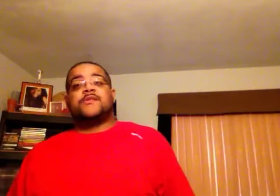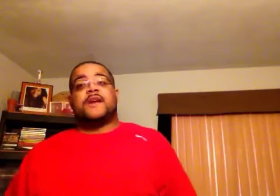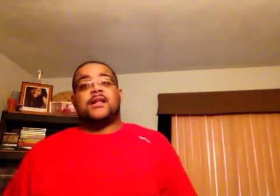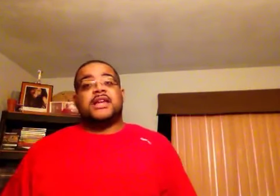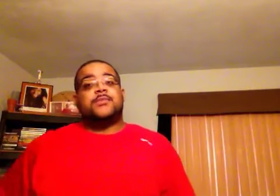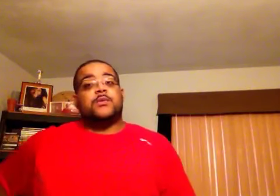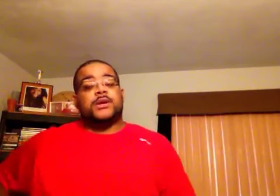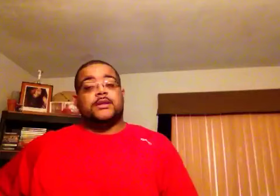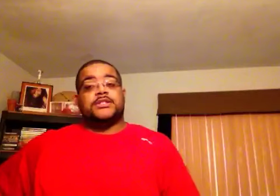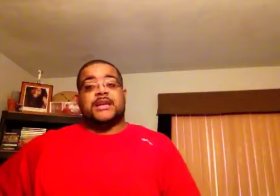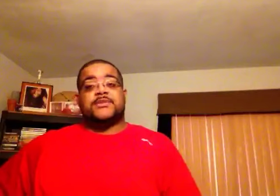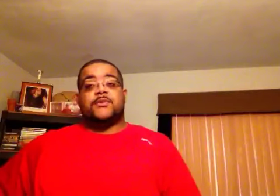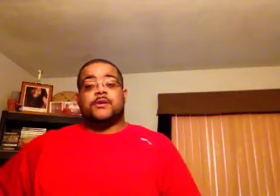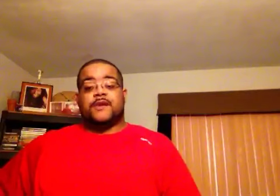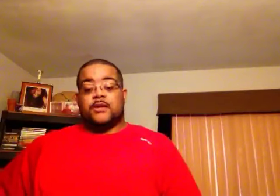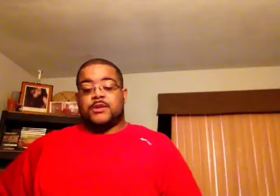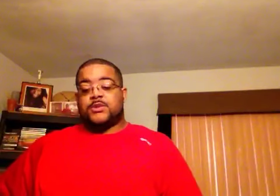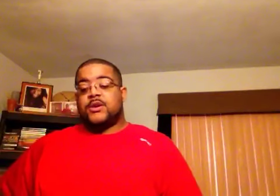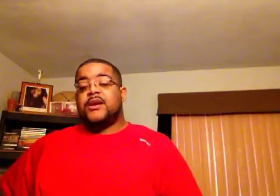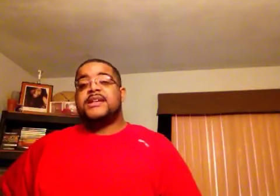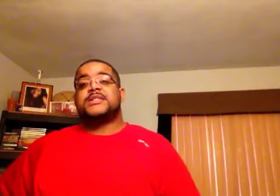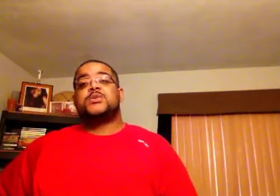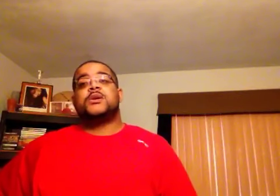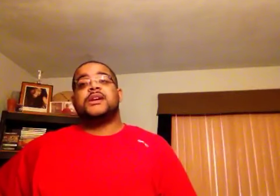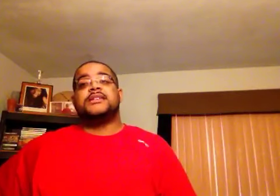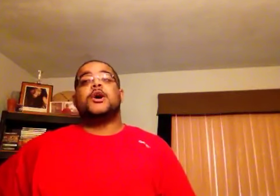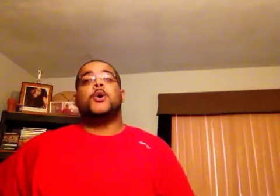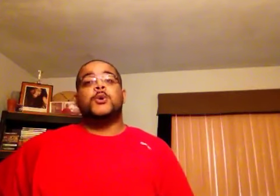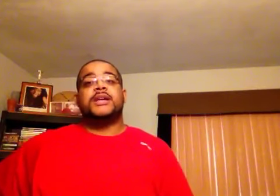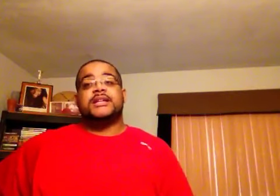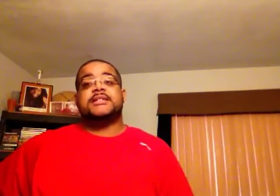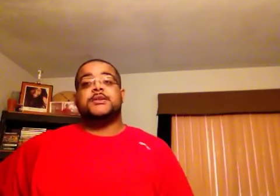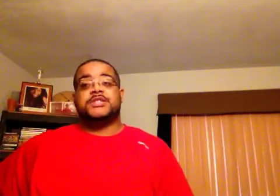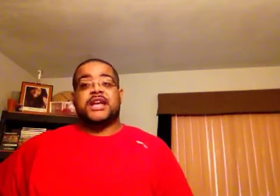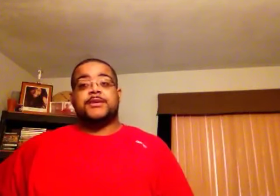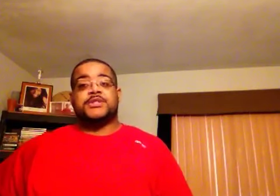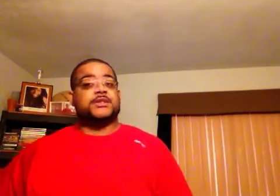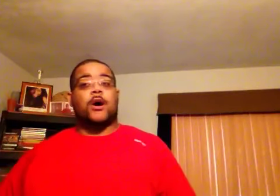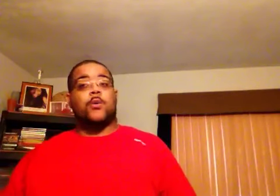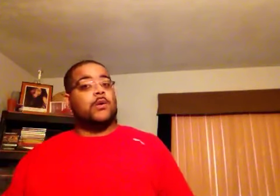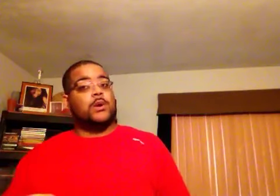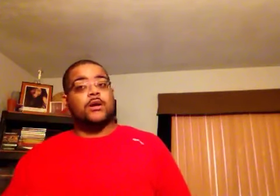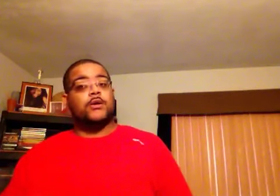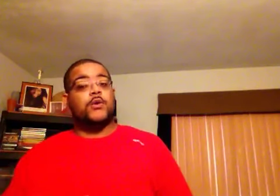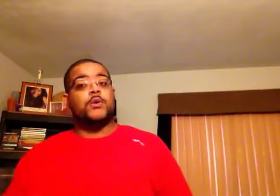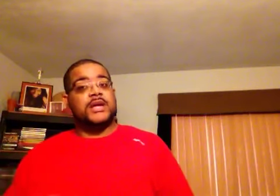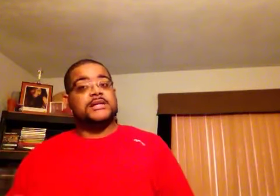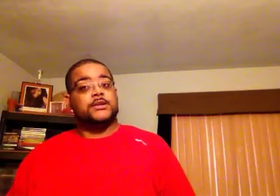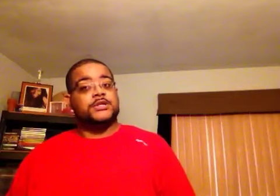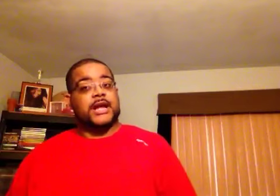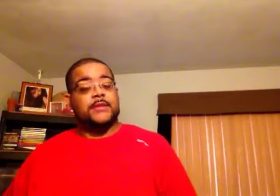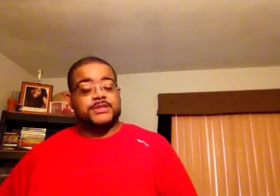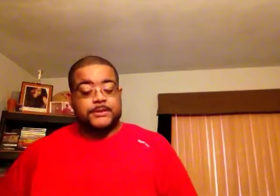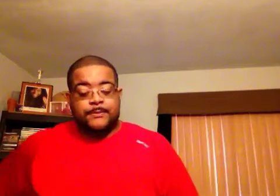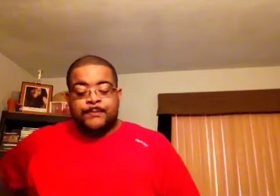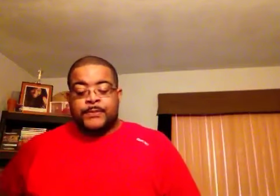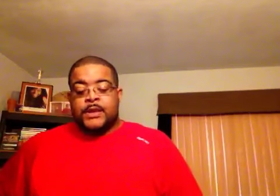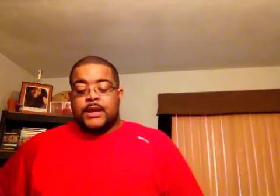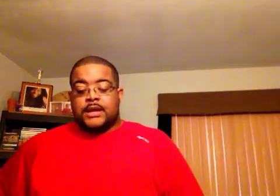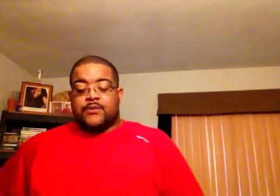to follow, keep up with Luke James, if you want to follow him on Twitter, his Twitter is WhoIsLukeJames, which is all one word, WhoIsLukeJames. Now, if